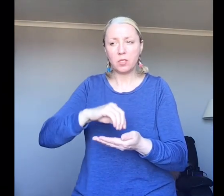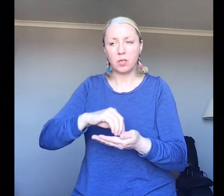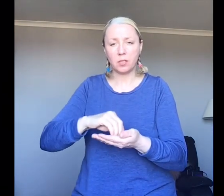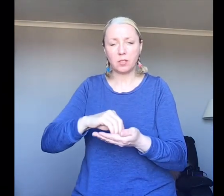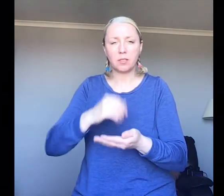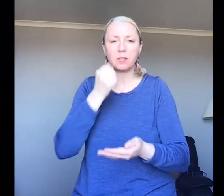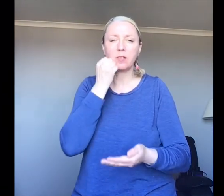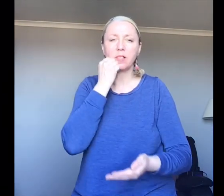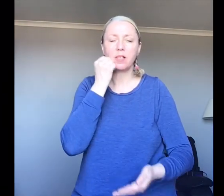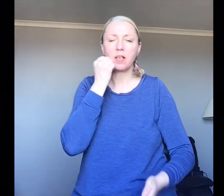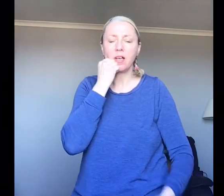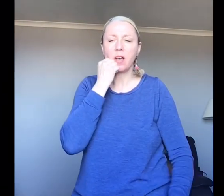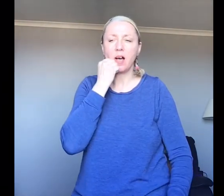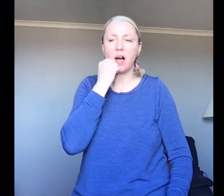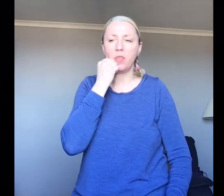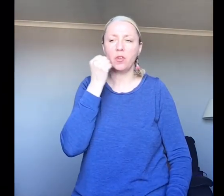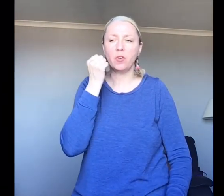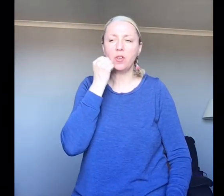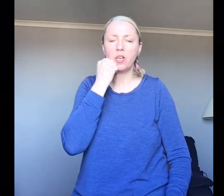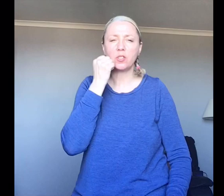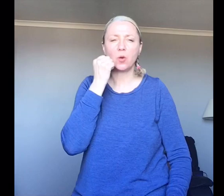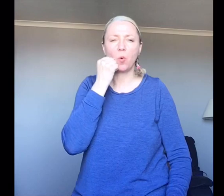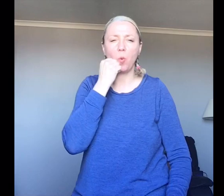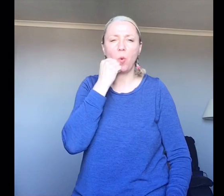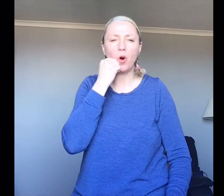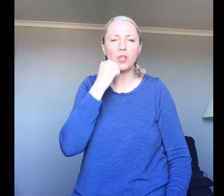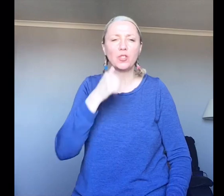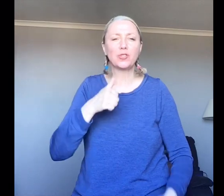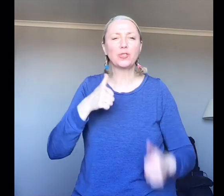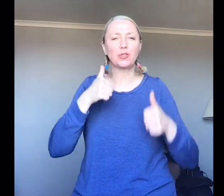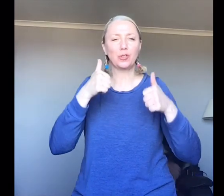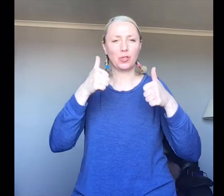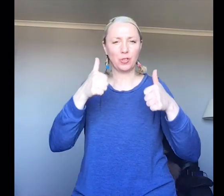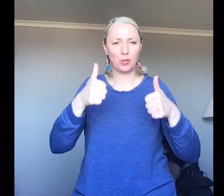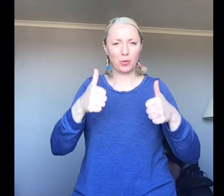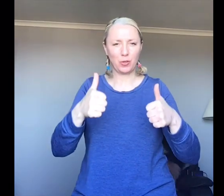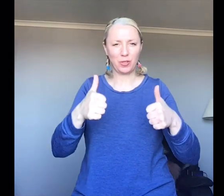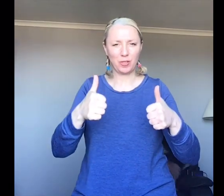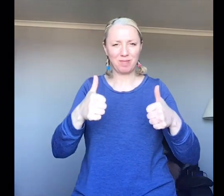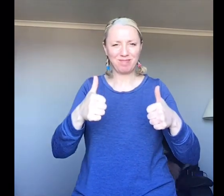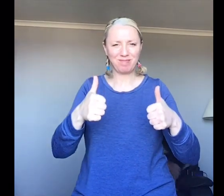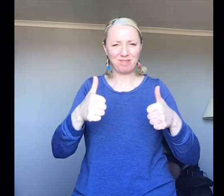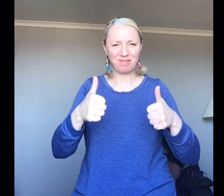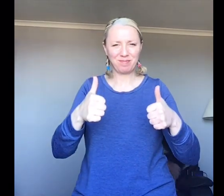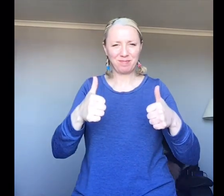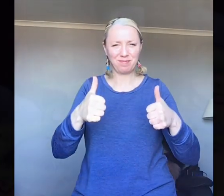nut. And the nut was good. to heat, we